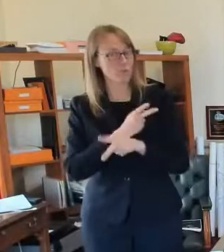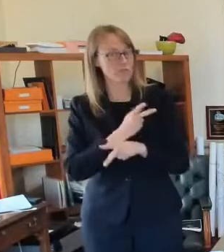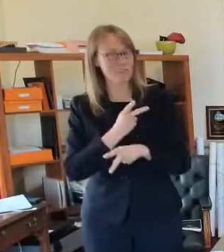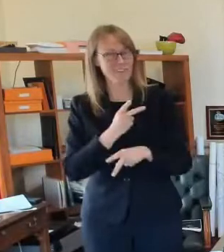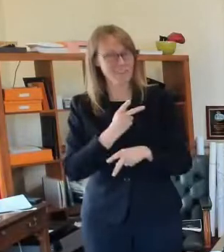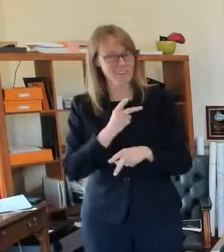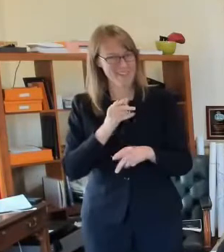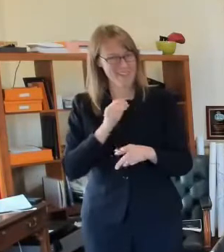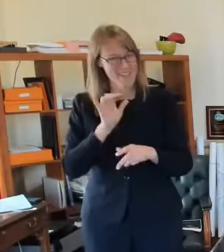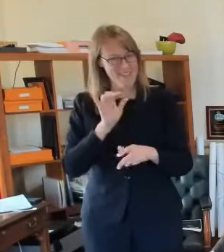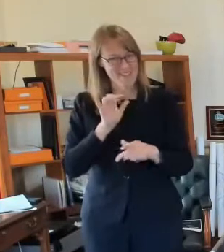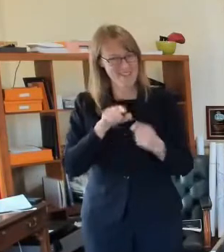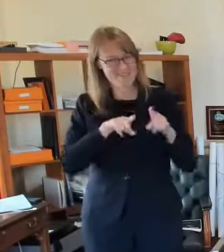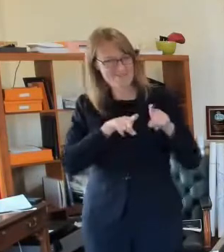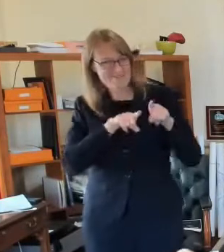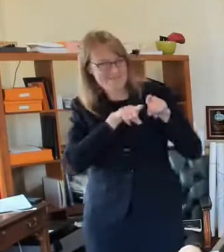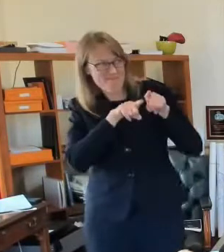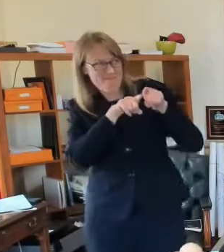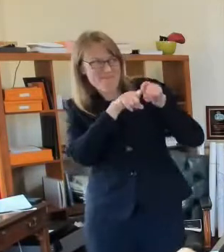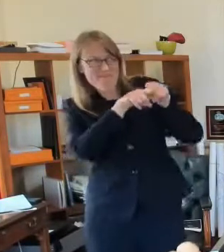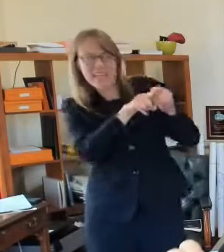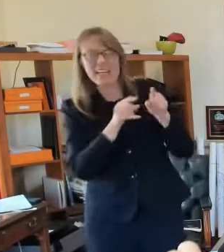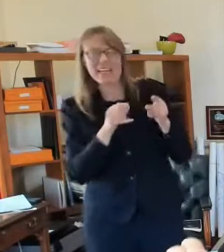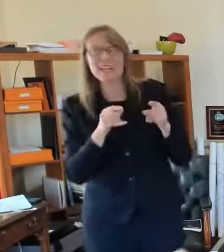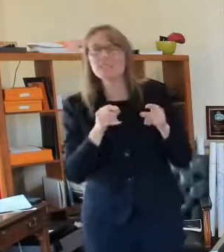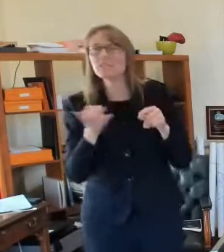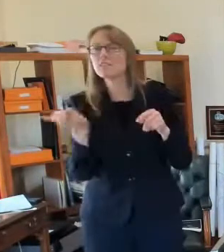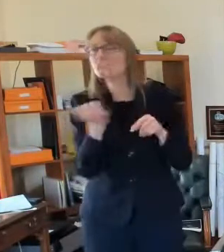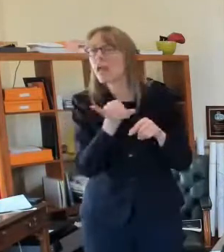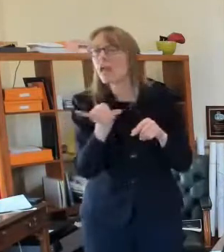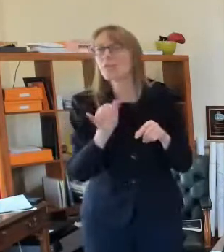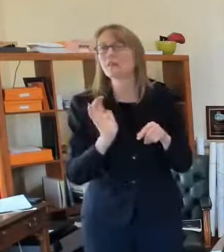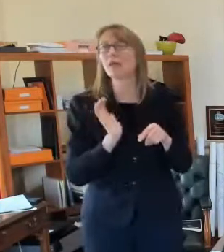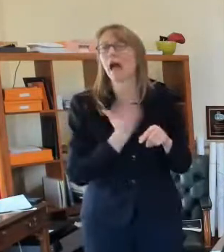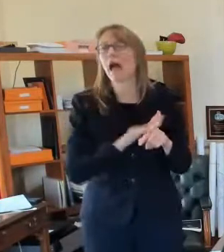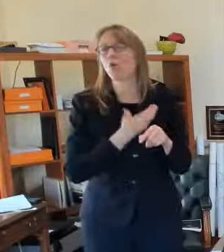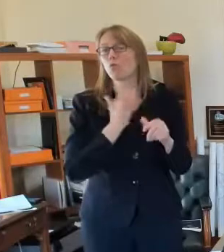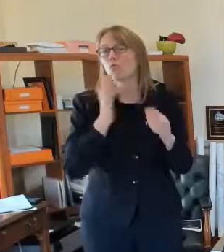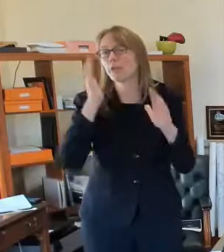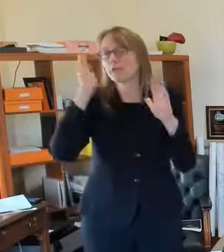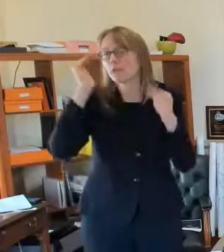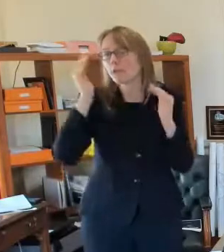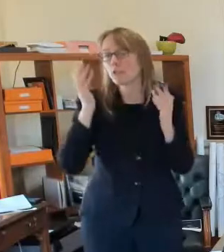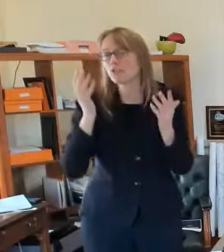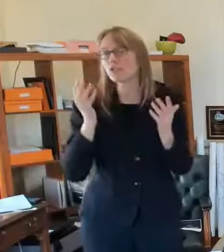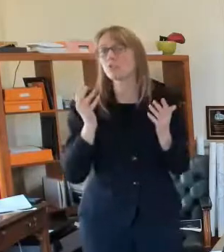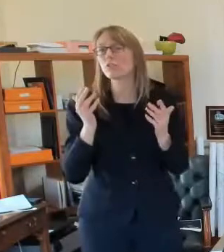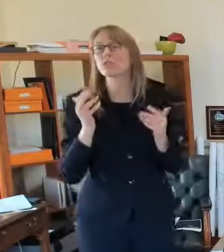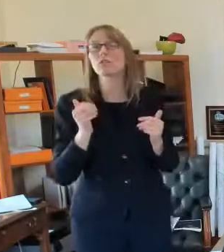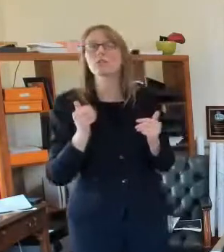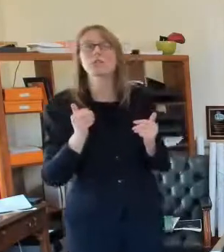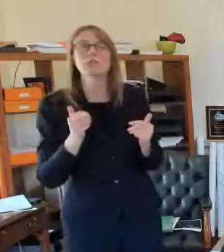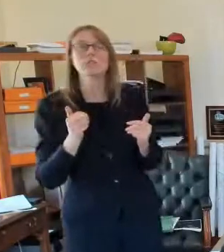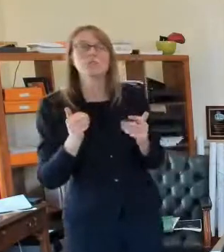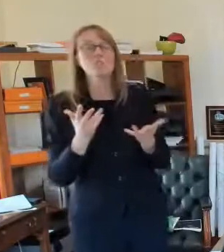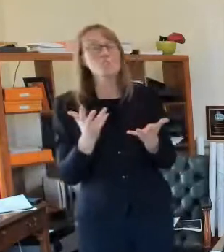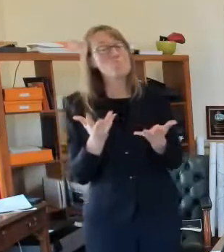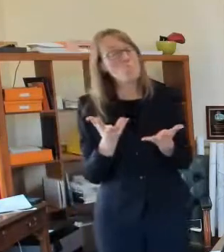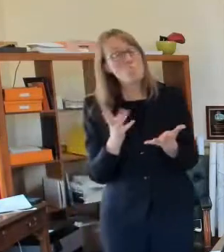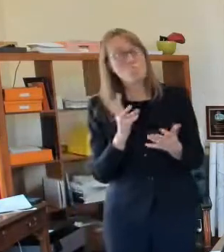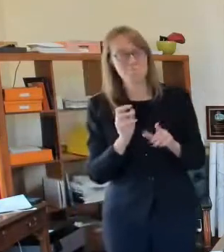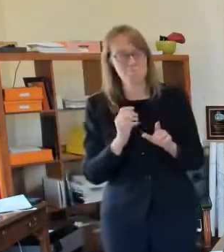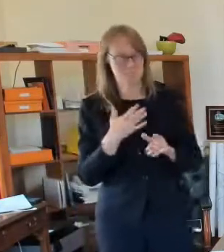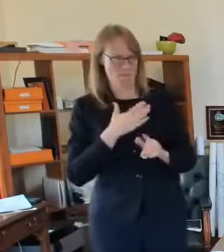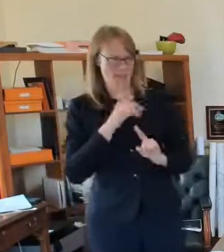well i think it might be fair to say it ha it hasn't been as bad as we feared it still wasn't good but not as bad as we